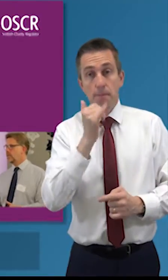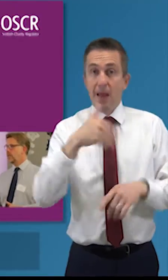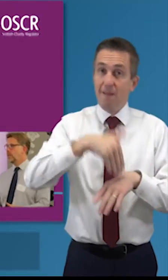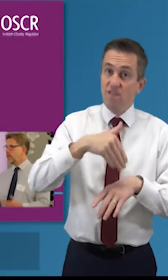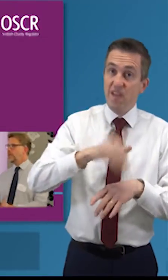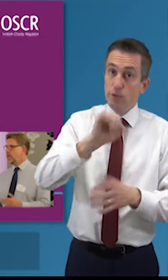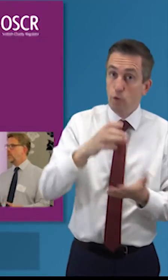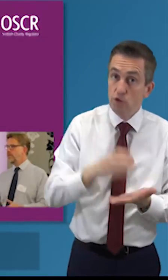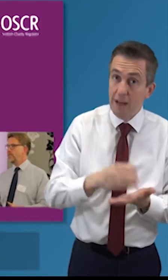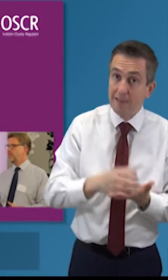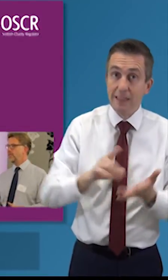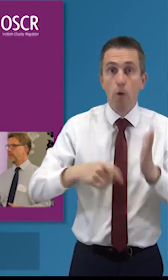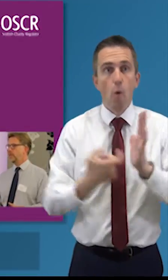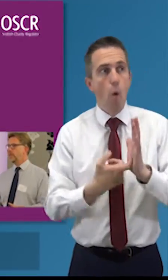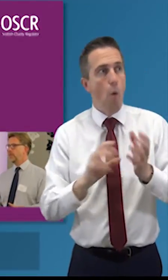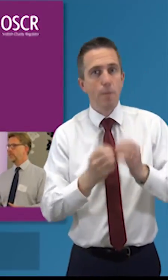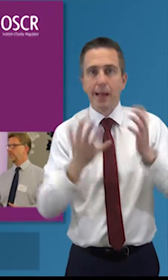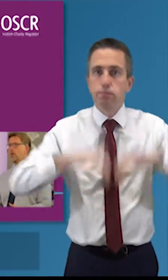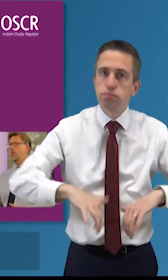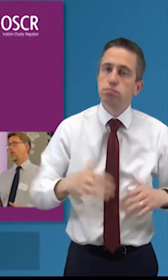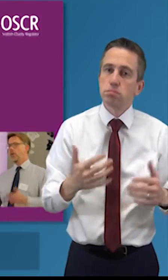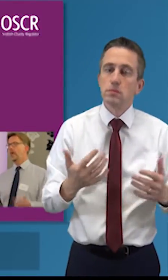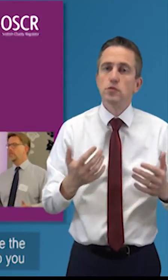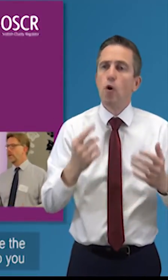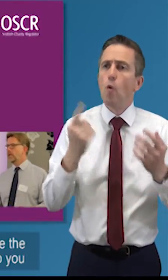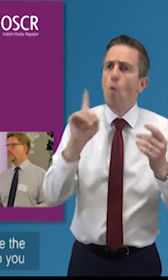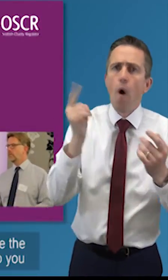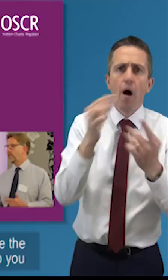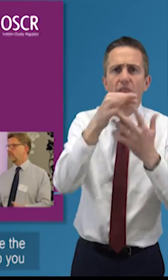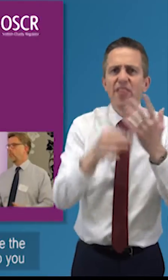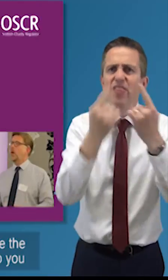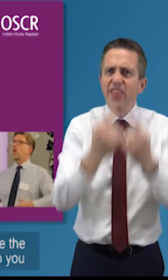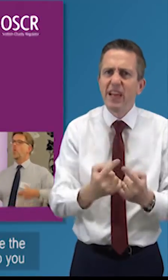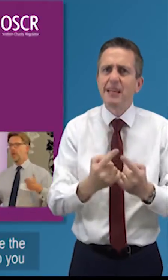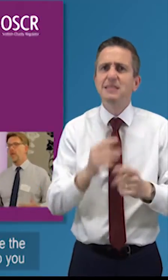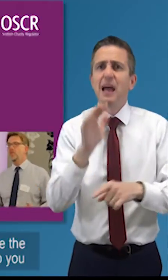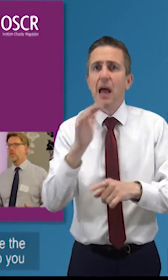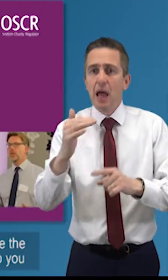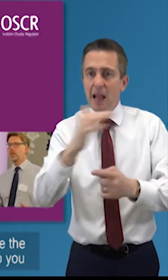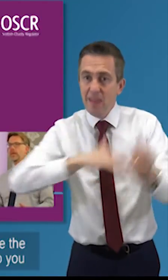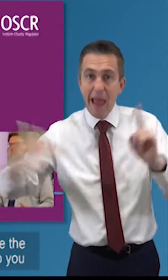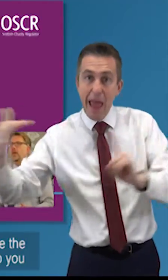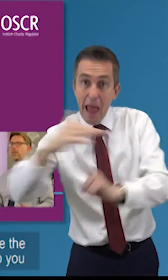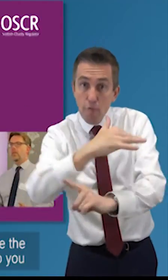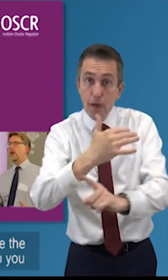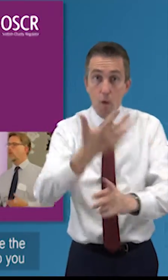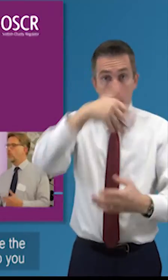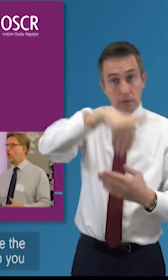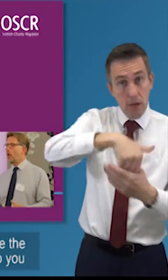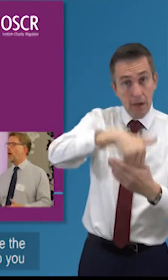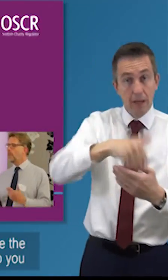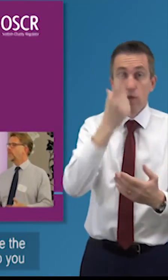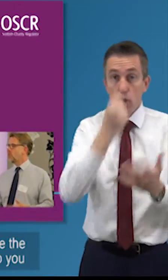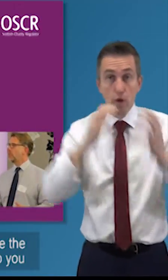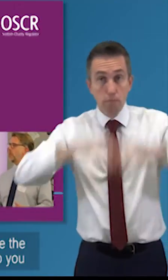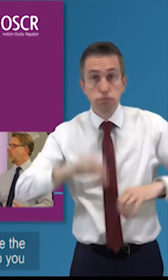the things that it needs to do in further of its purposes what are the outside things that might stop it what are the internal things that might go